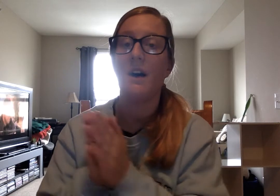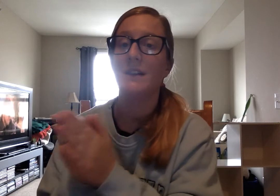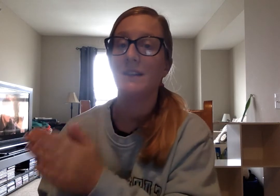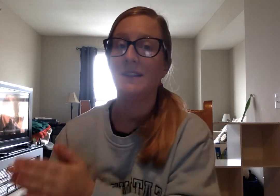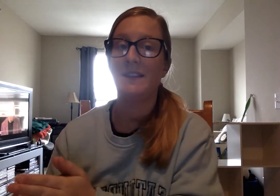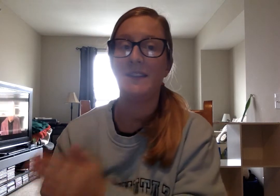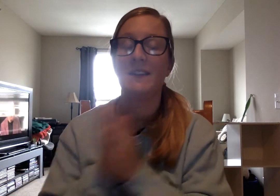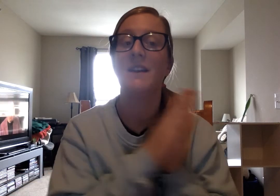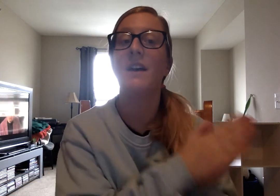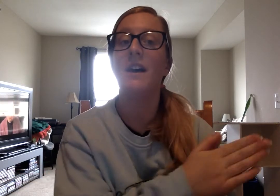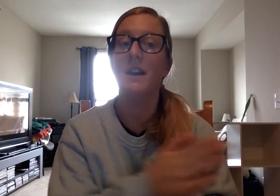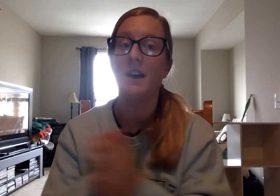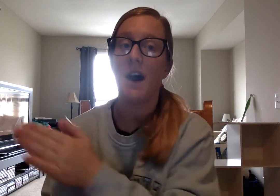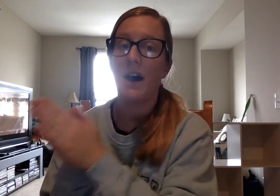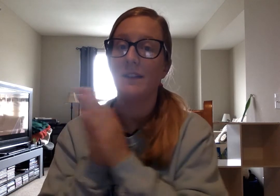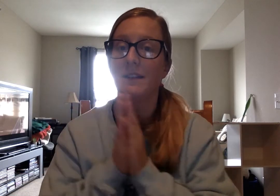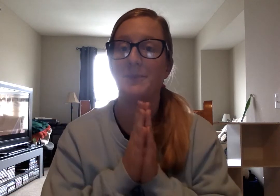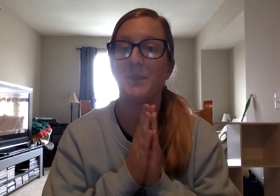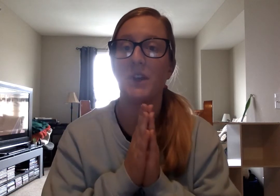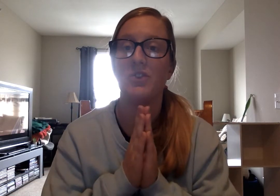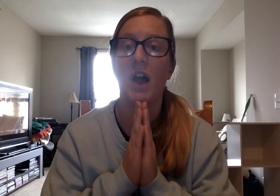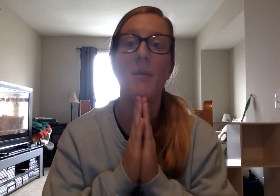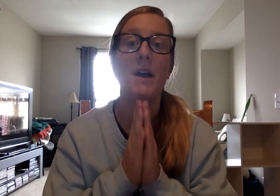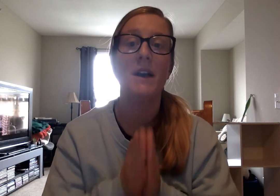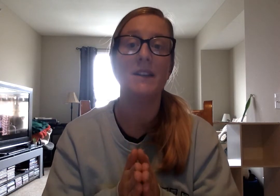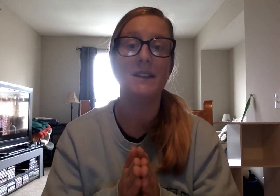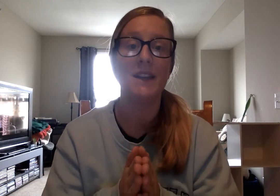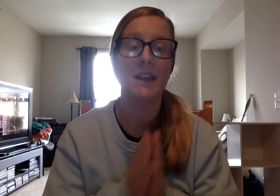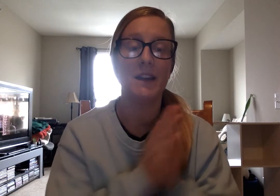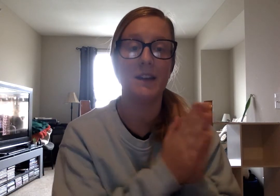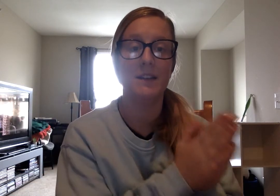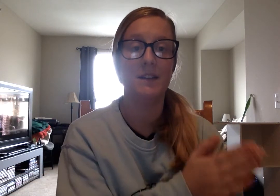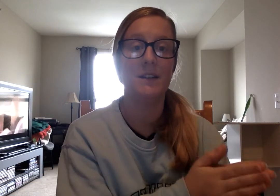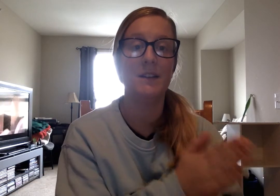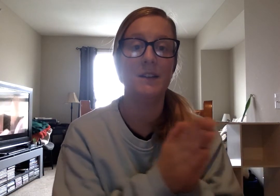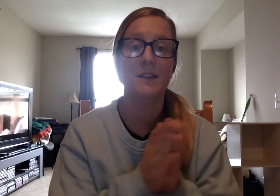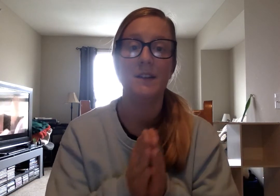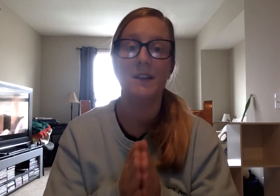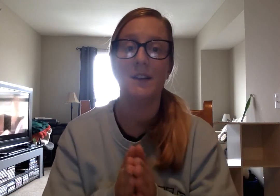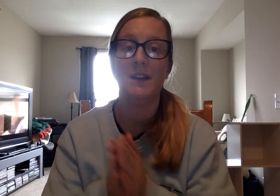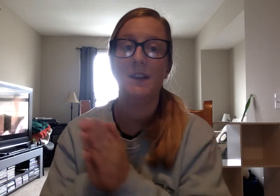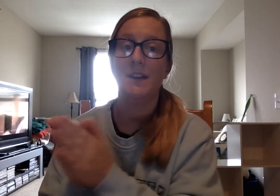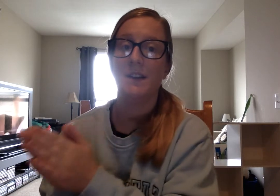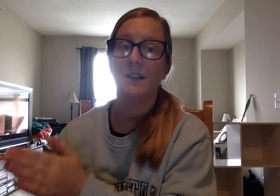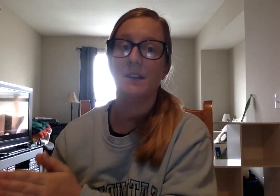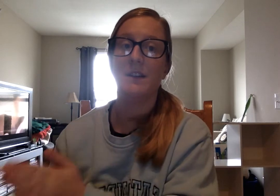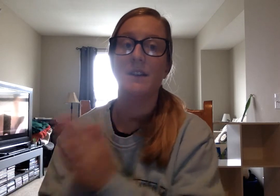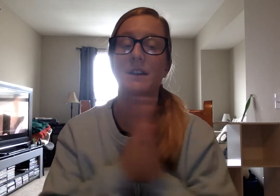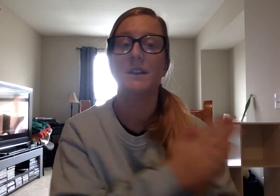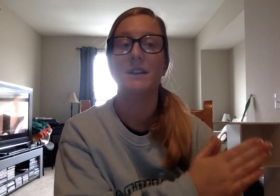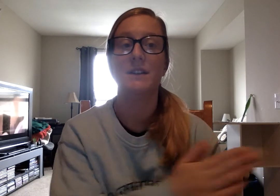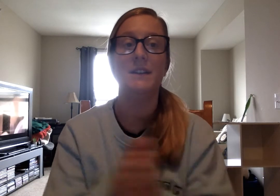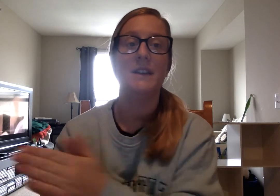-T. Not. Good job. Dig. D-I-G. Dig.